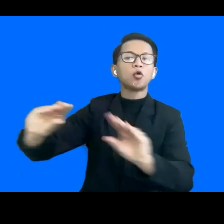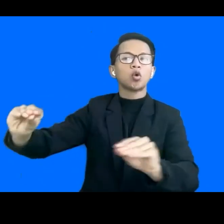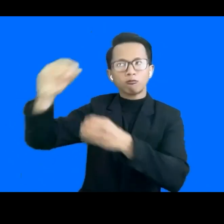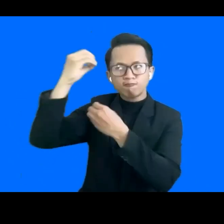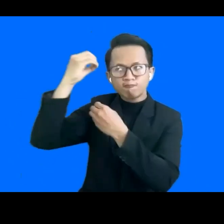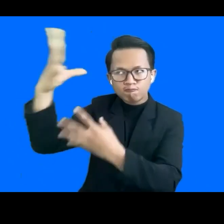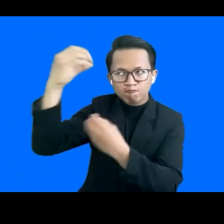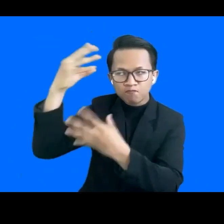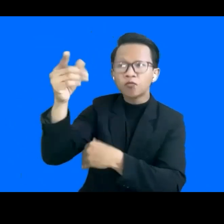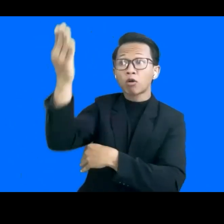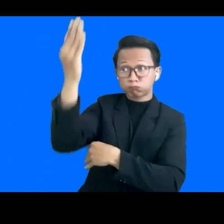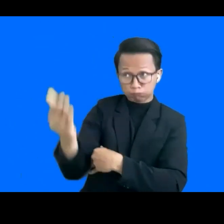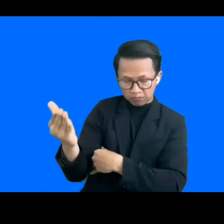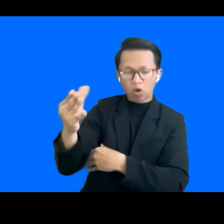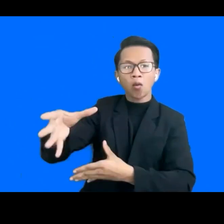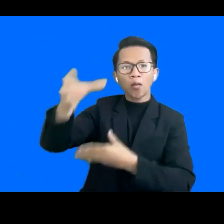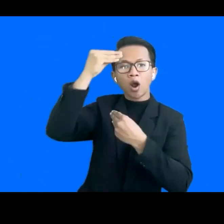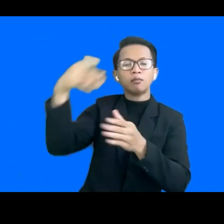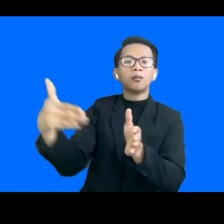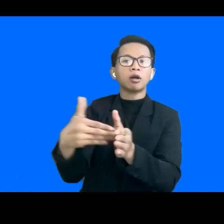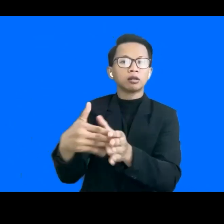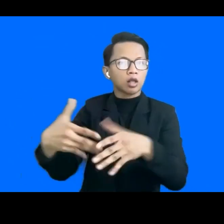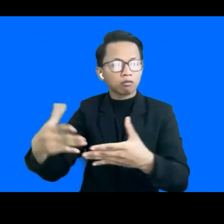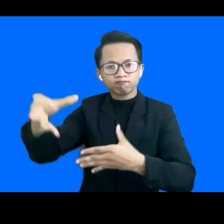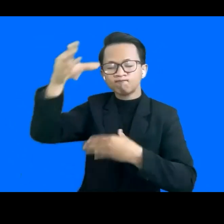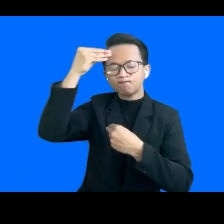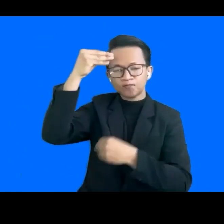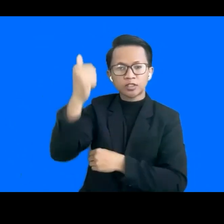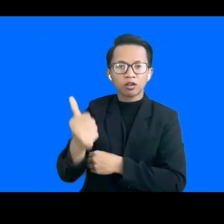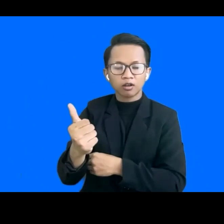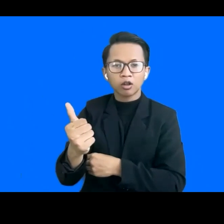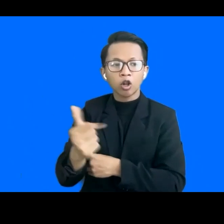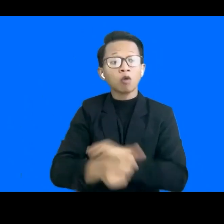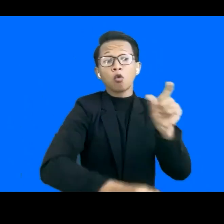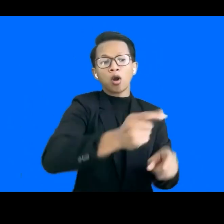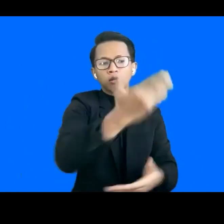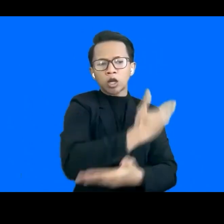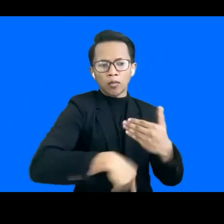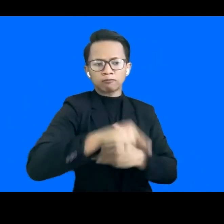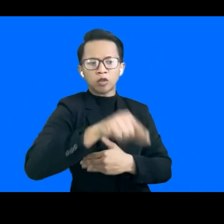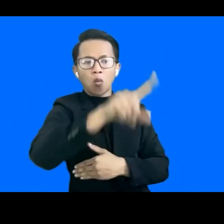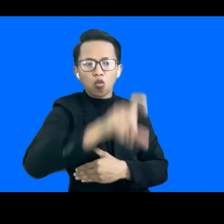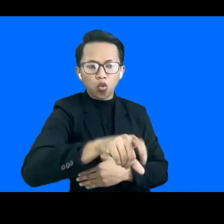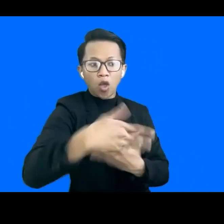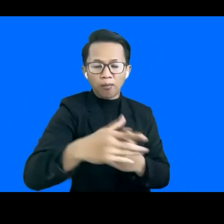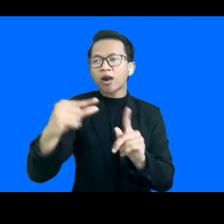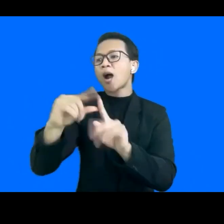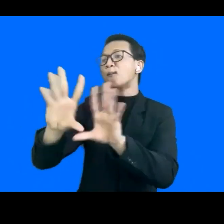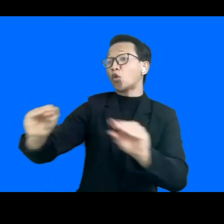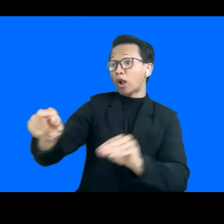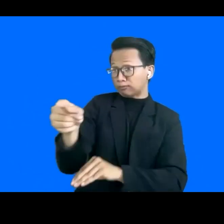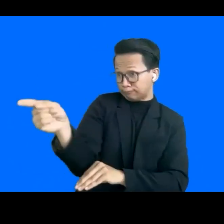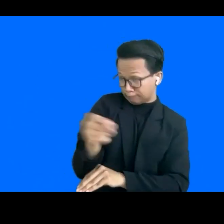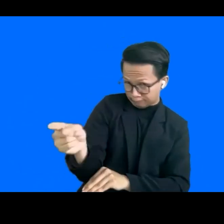more about the limitations and the potential of people with disabilities so that they can create a working